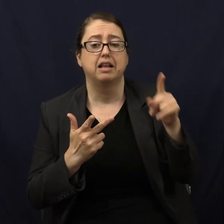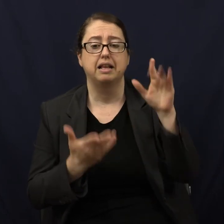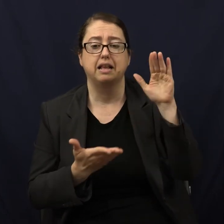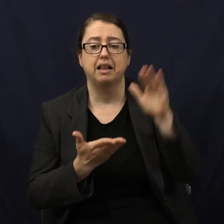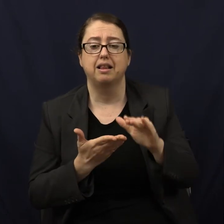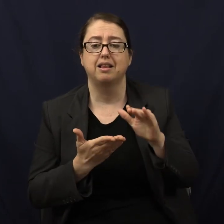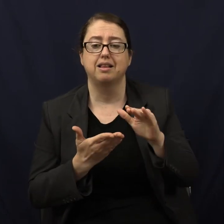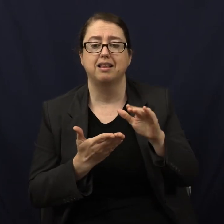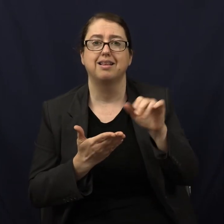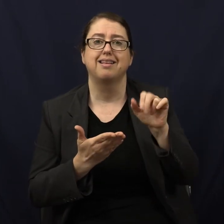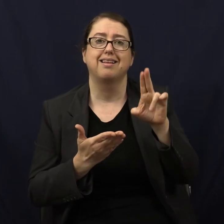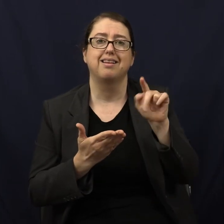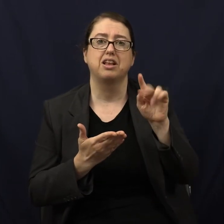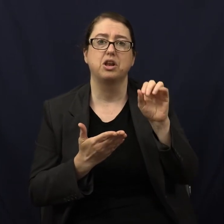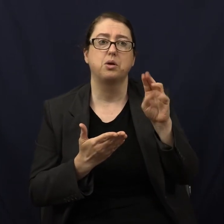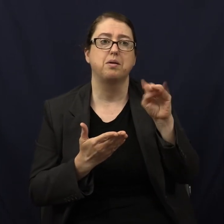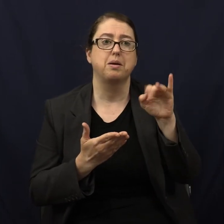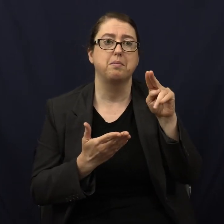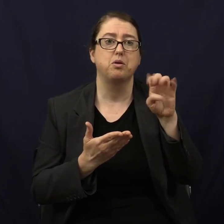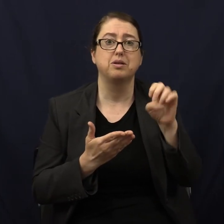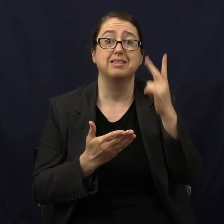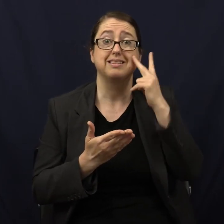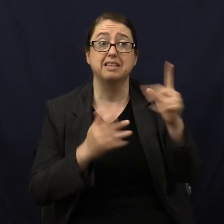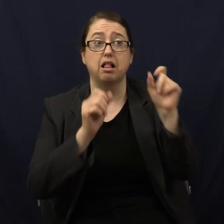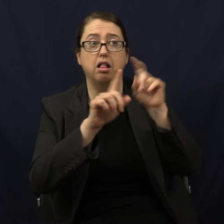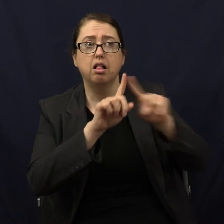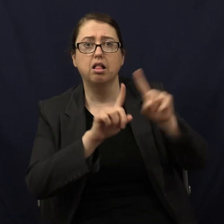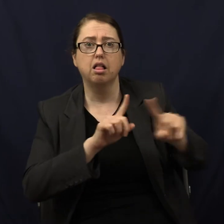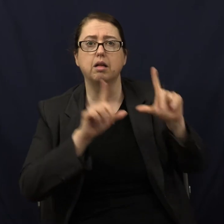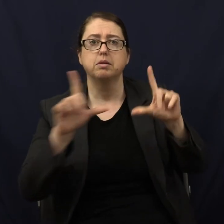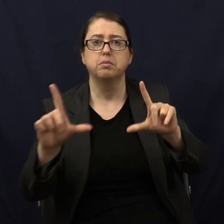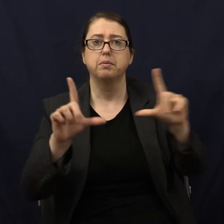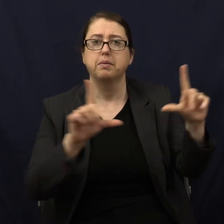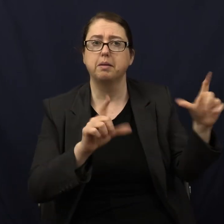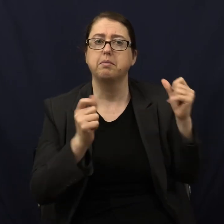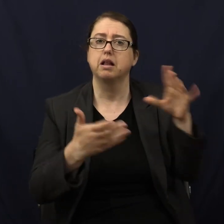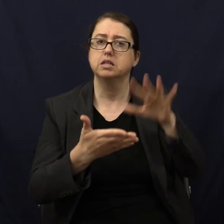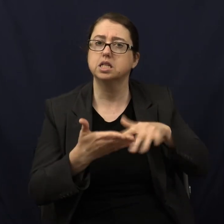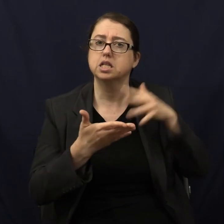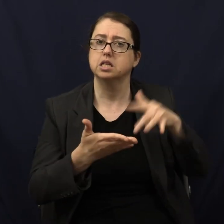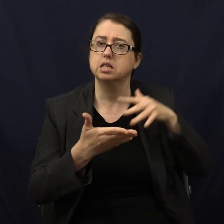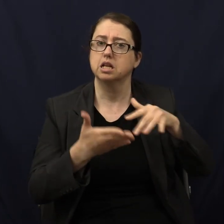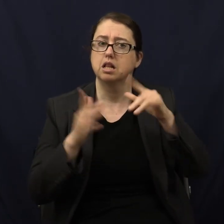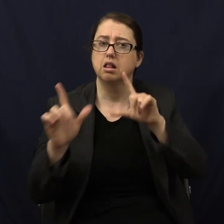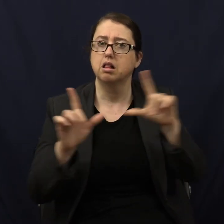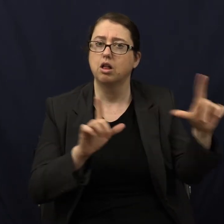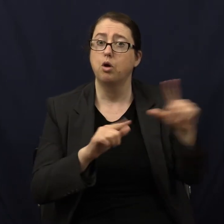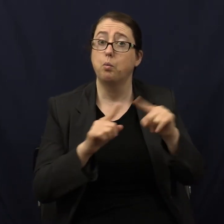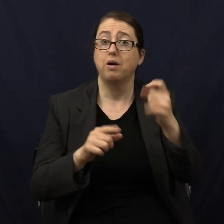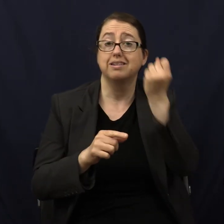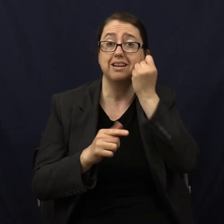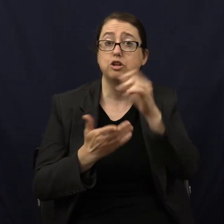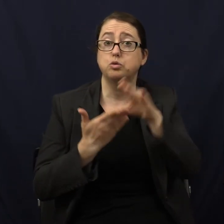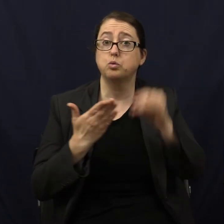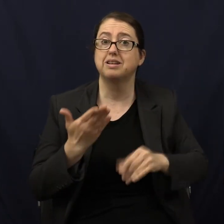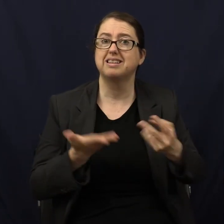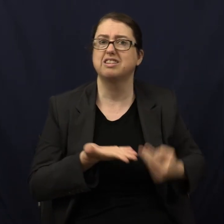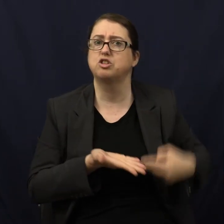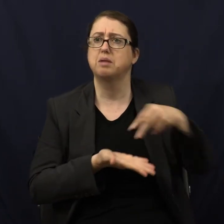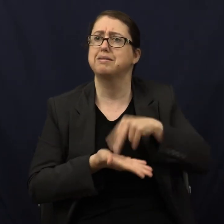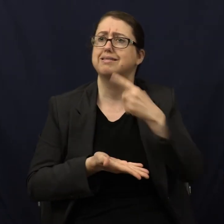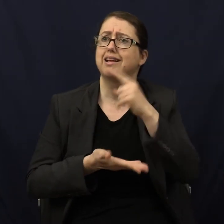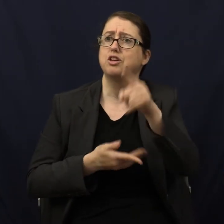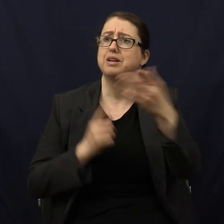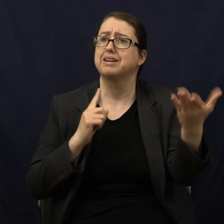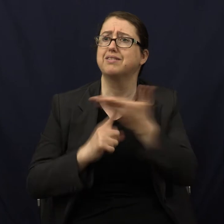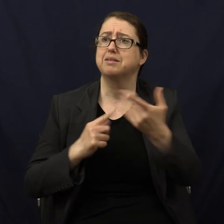Less autoimmune diseases. Look at this. Less allergies. Look at this. Better bonding. threw up study after study after study. Finally, one of the dental students couldn't take it. He stood up and said,